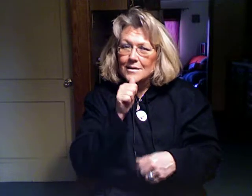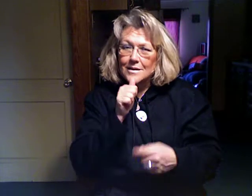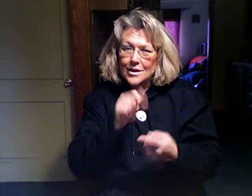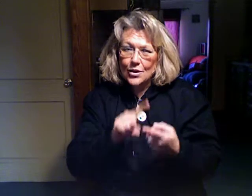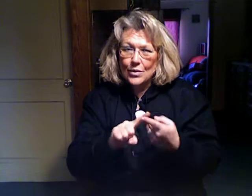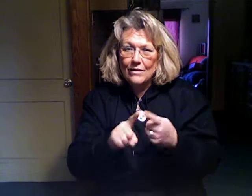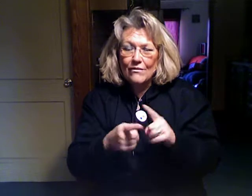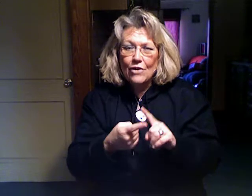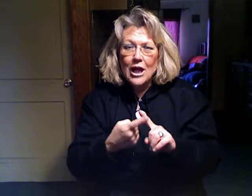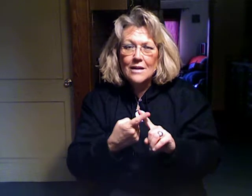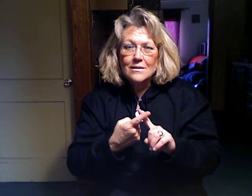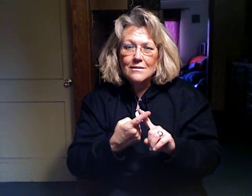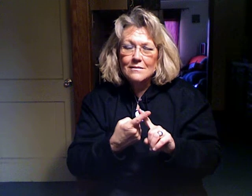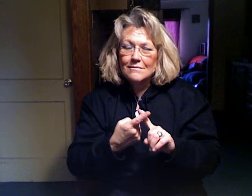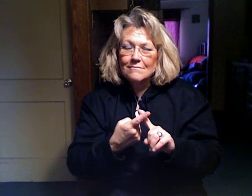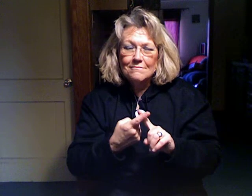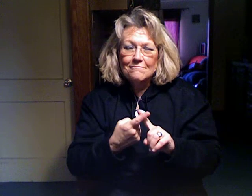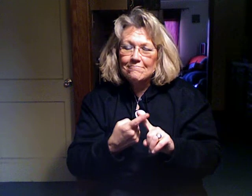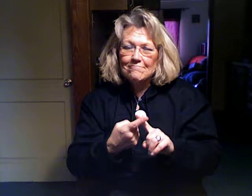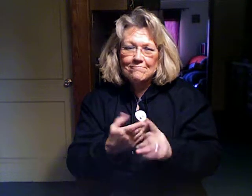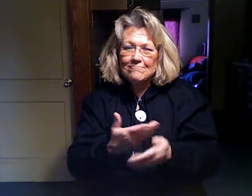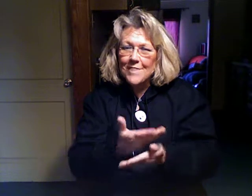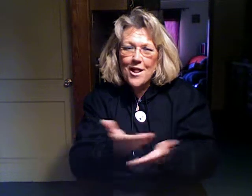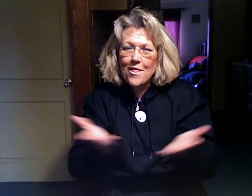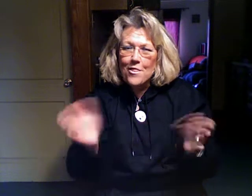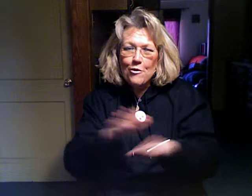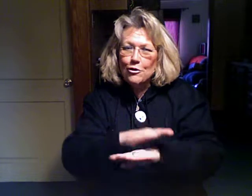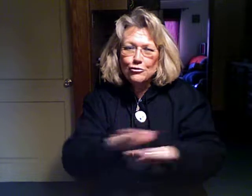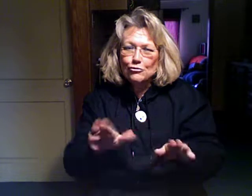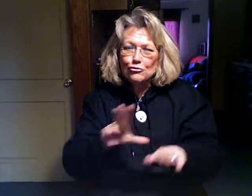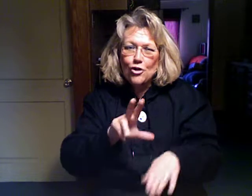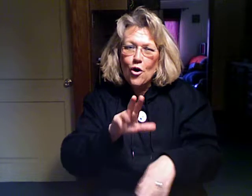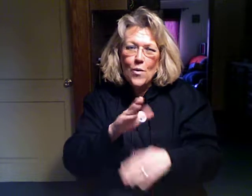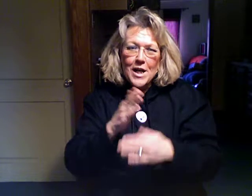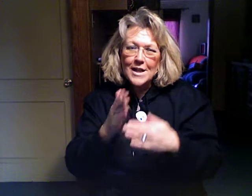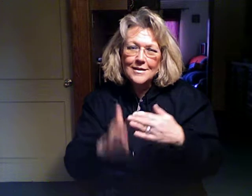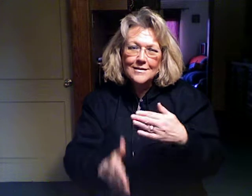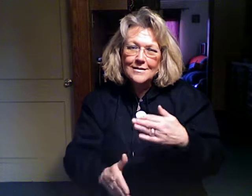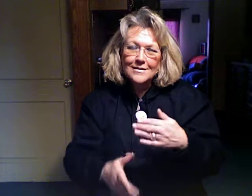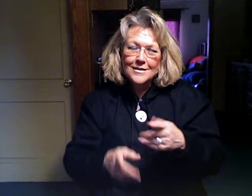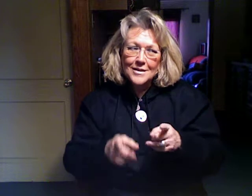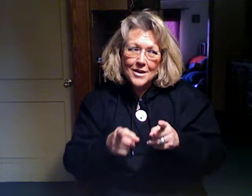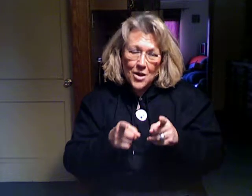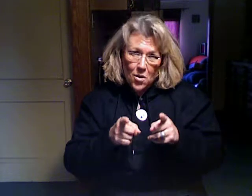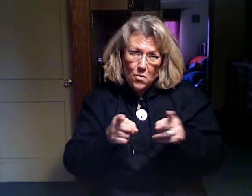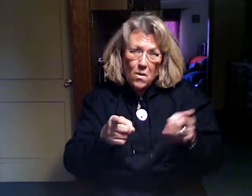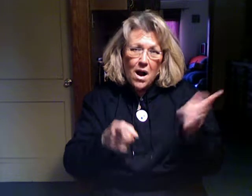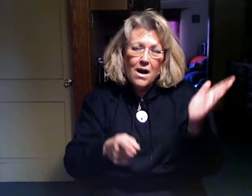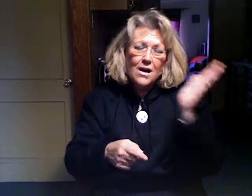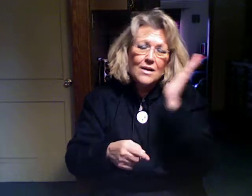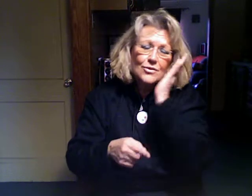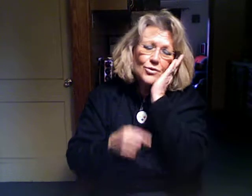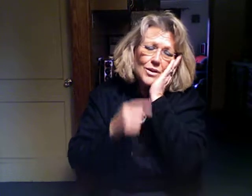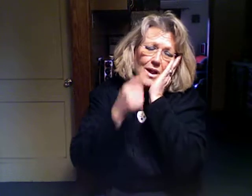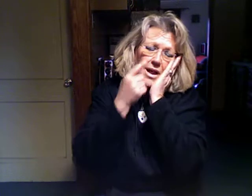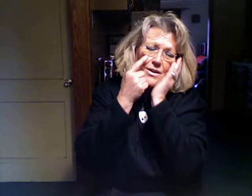secret friend And there's no end While she lays